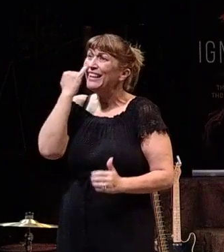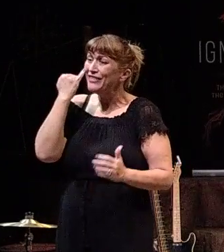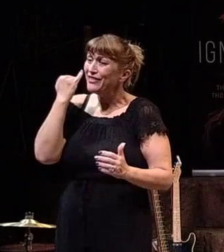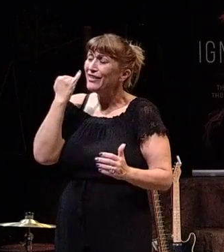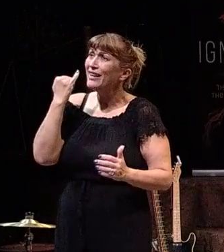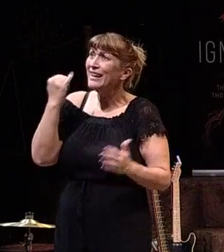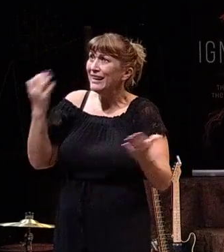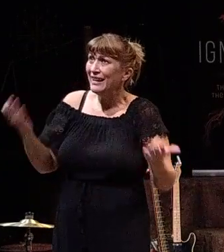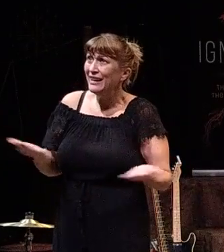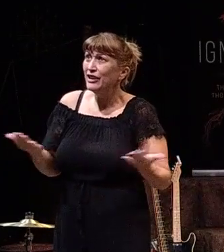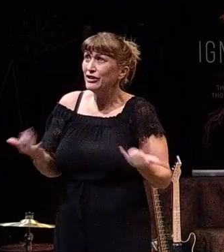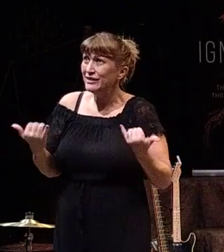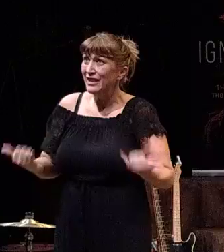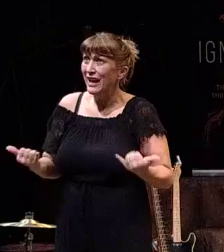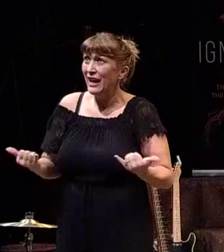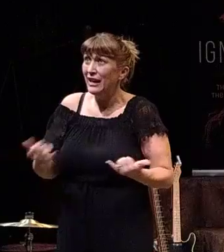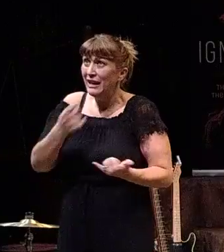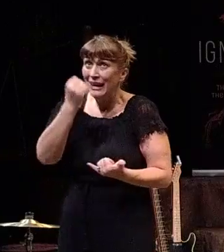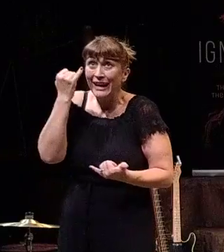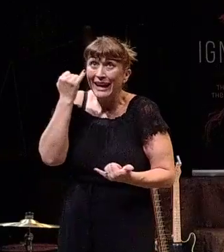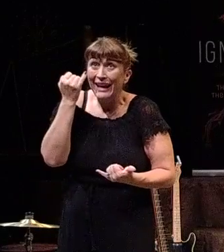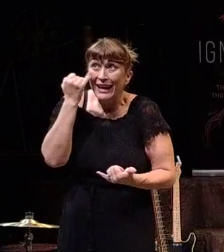if you belong to Christ,